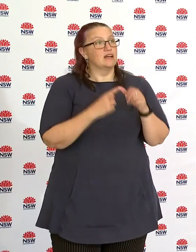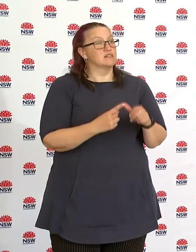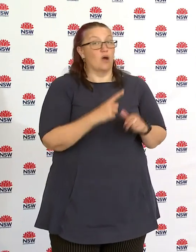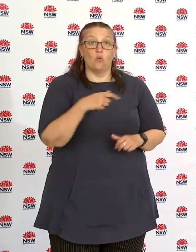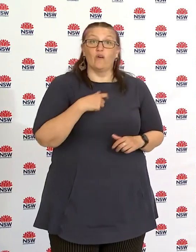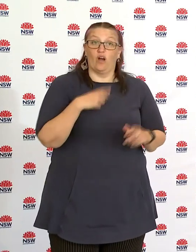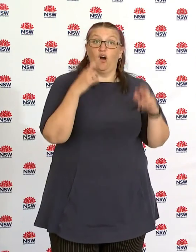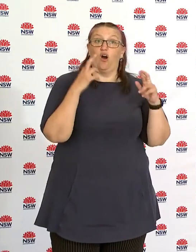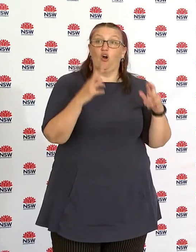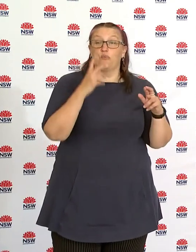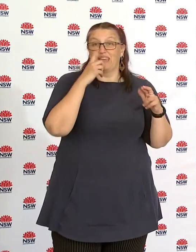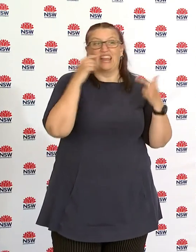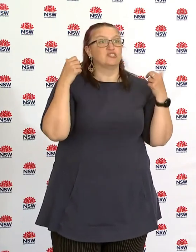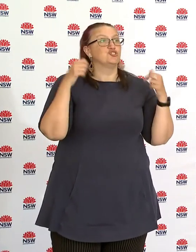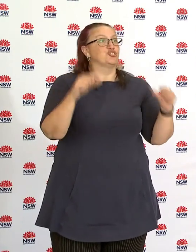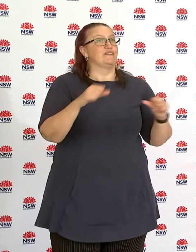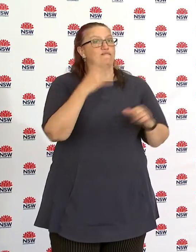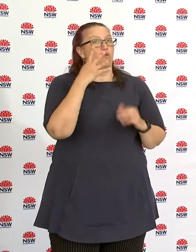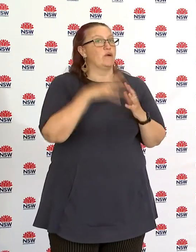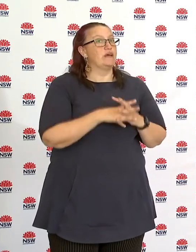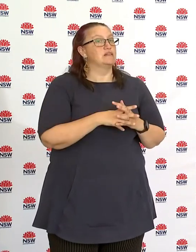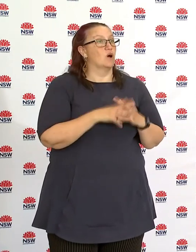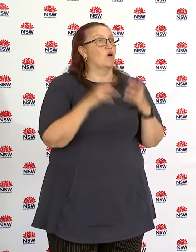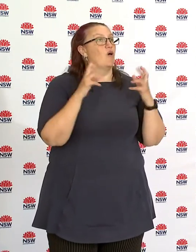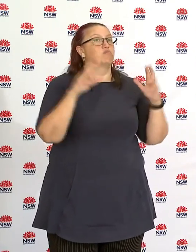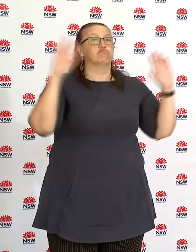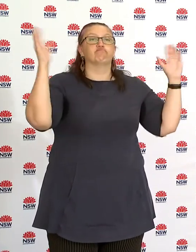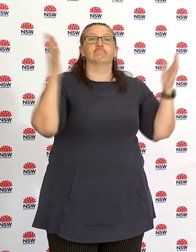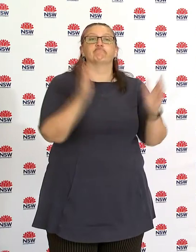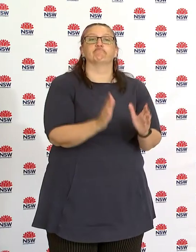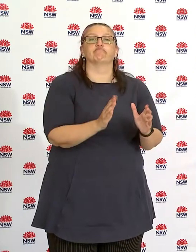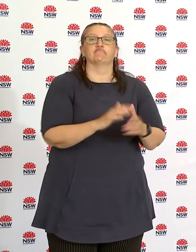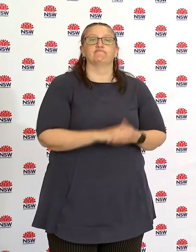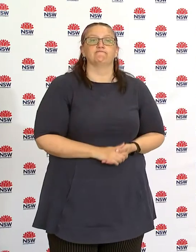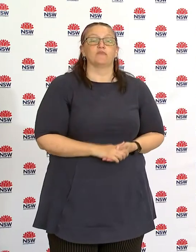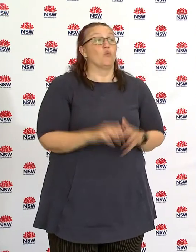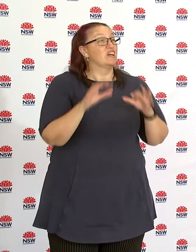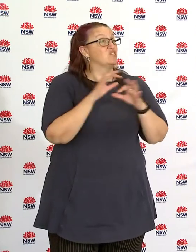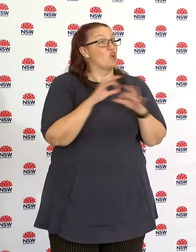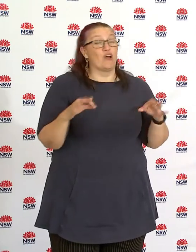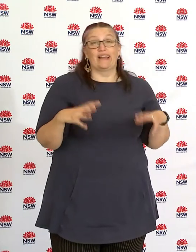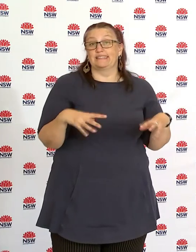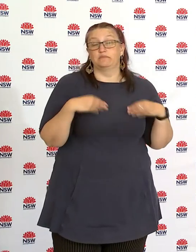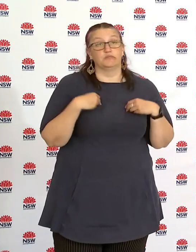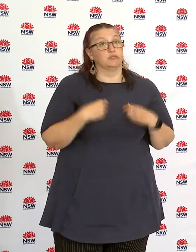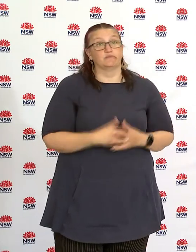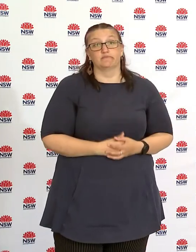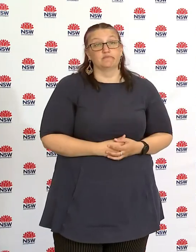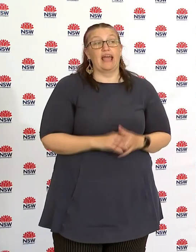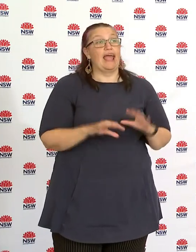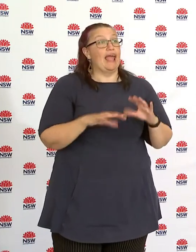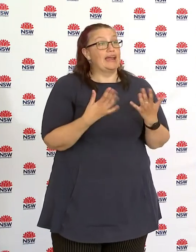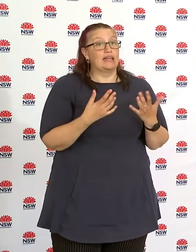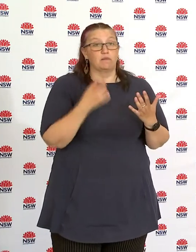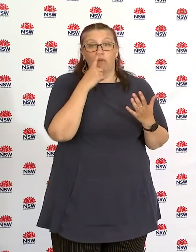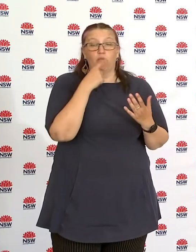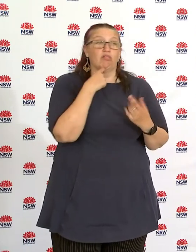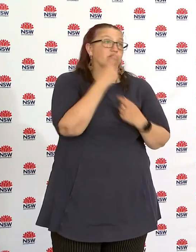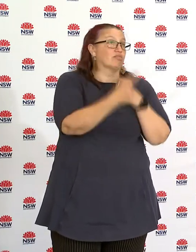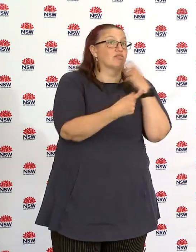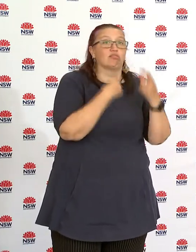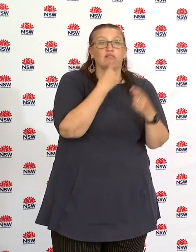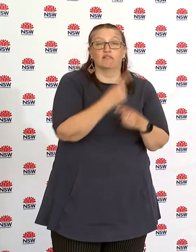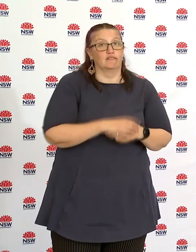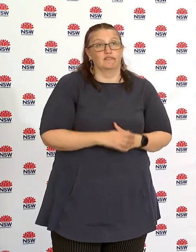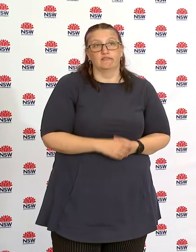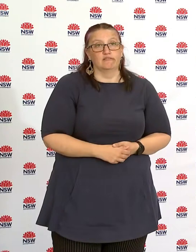and as dr chance said we can't afford to have any setbacks no exceptions and i can appreciate i can only appreciate i